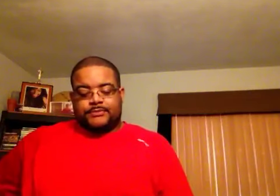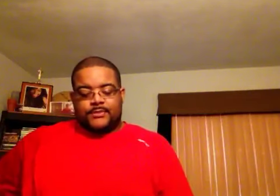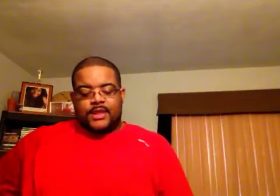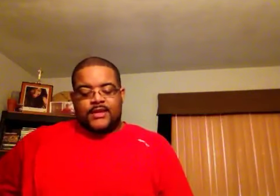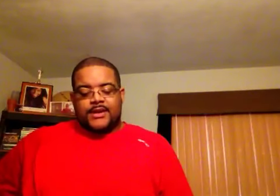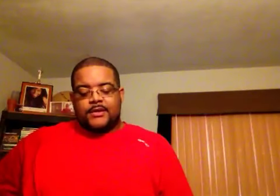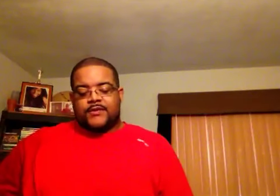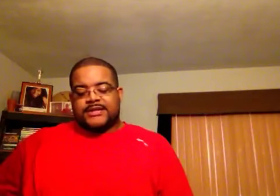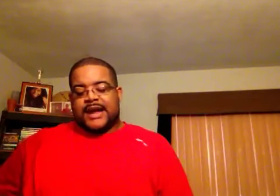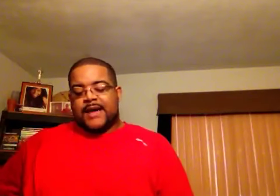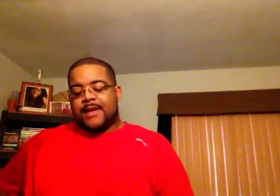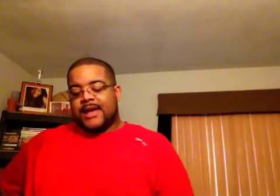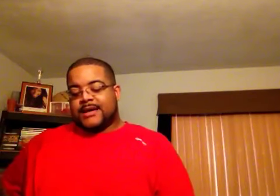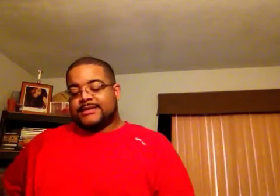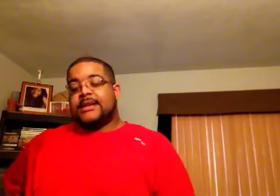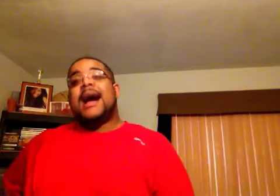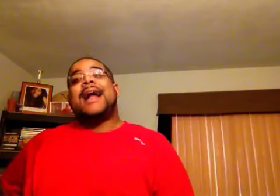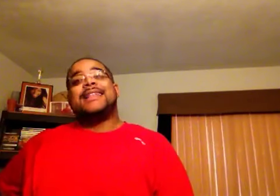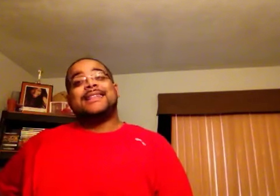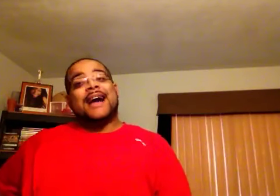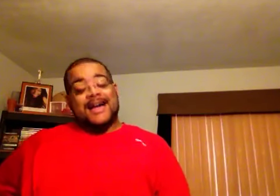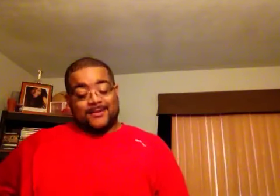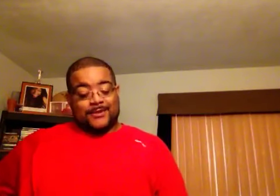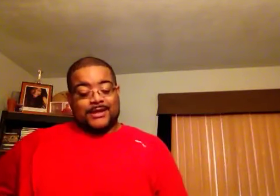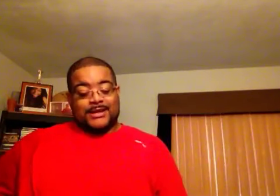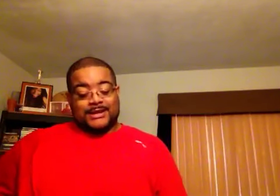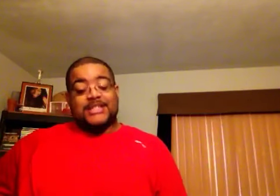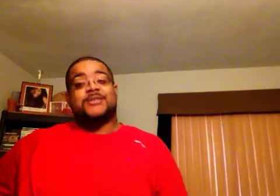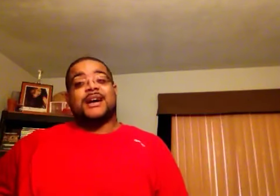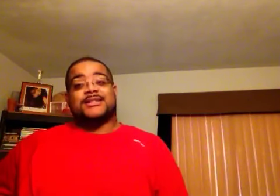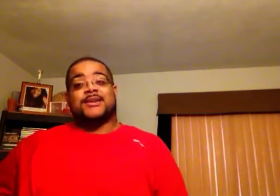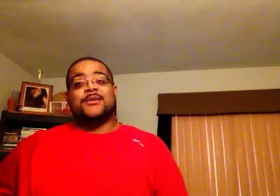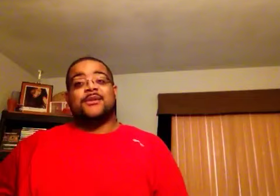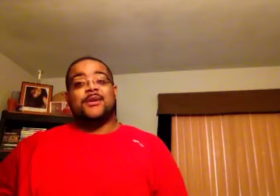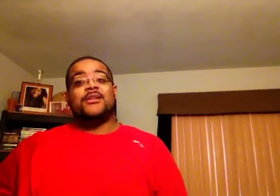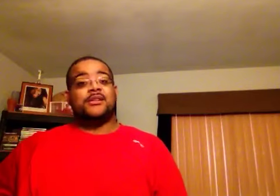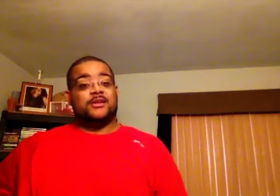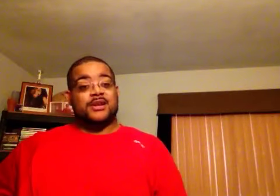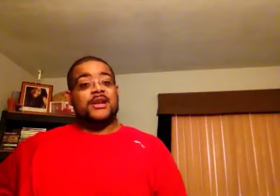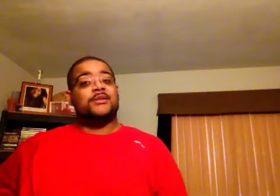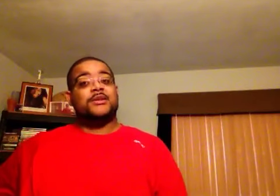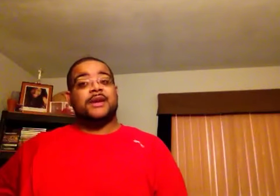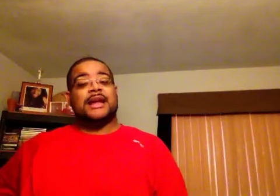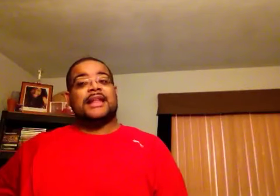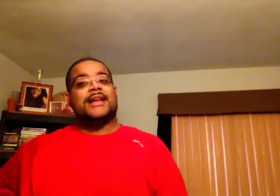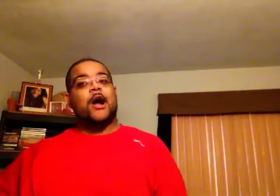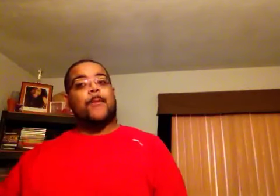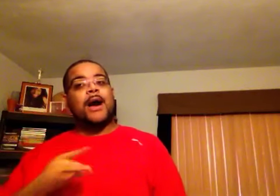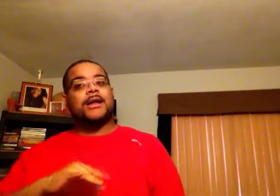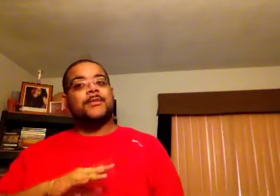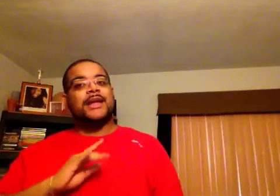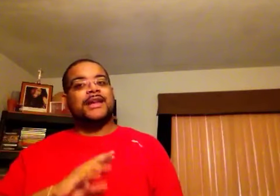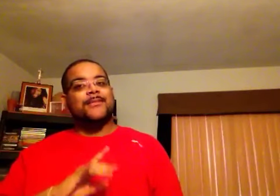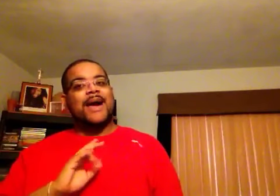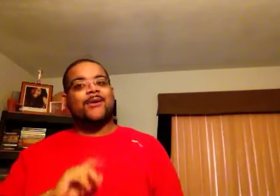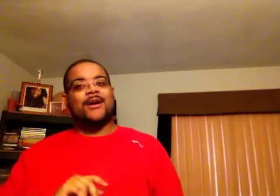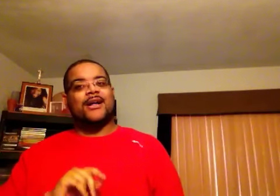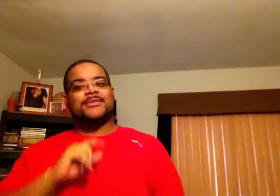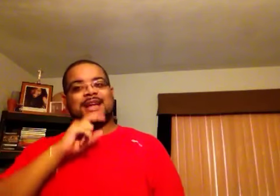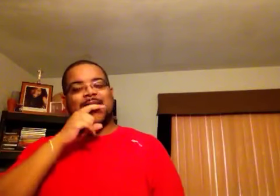Now, the interlude for Time X, I have to really let you guys know, good interlude, and I like the harmonica playing in the background, I like,